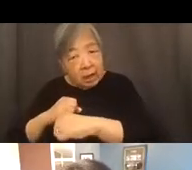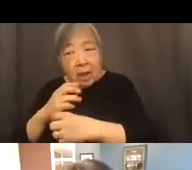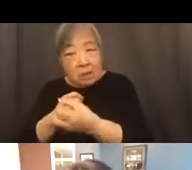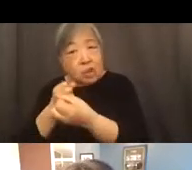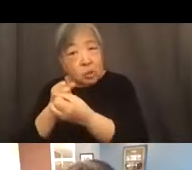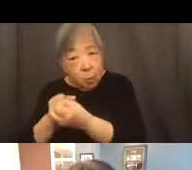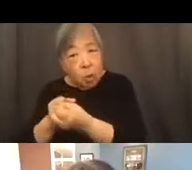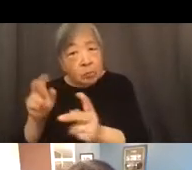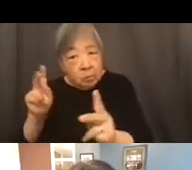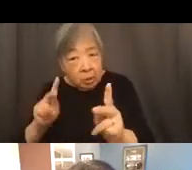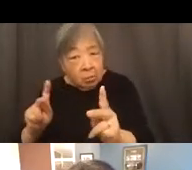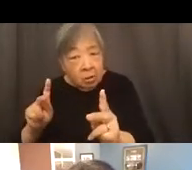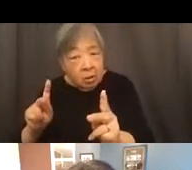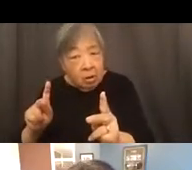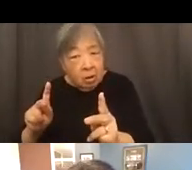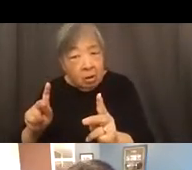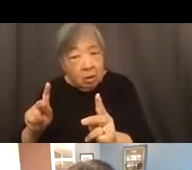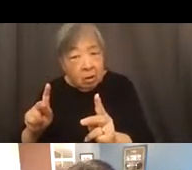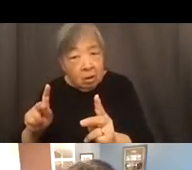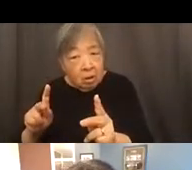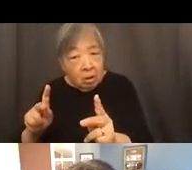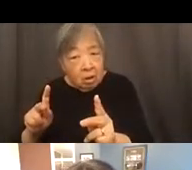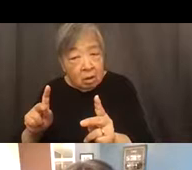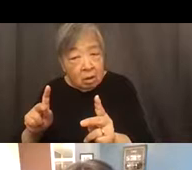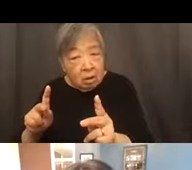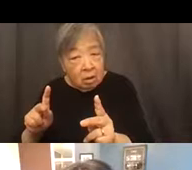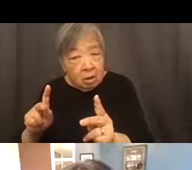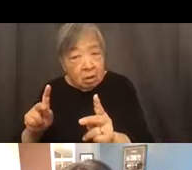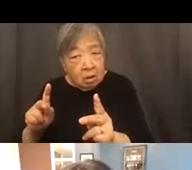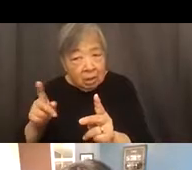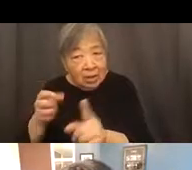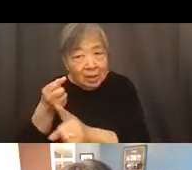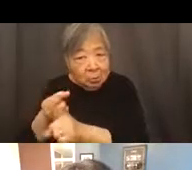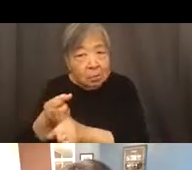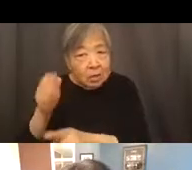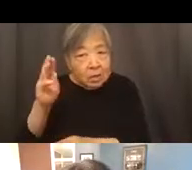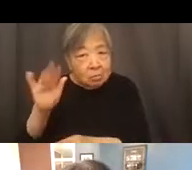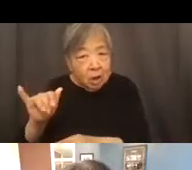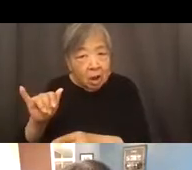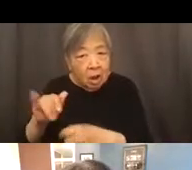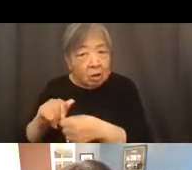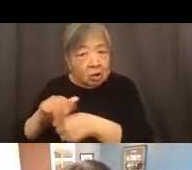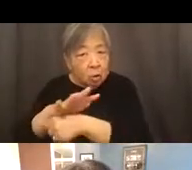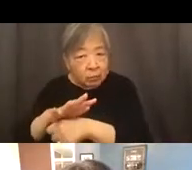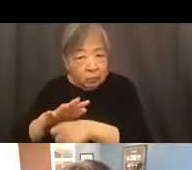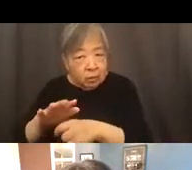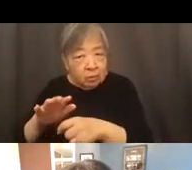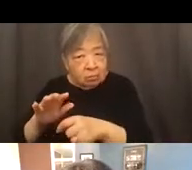for people who are impacted by the COVID crisis.